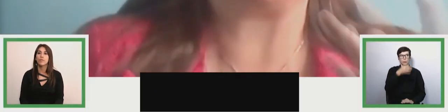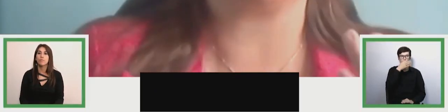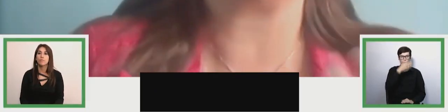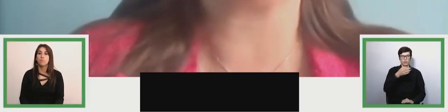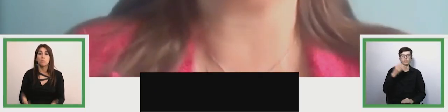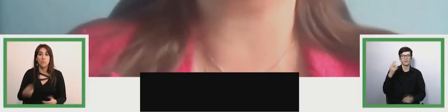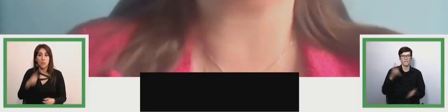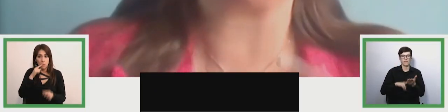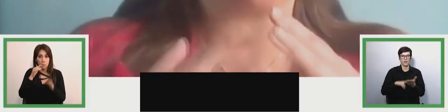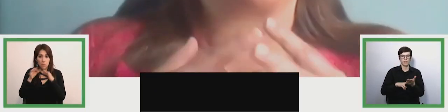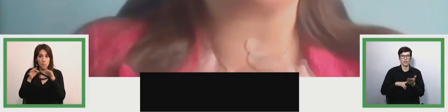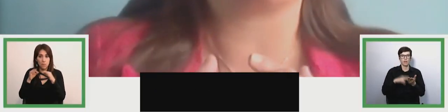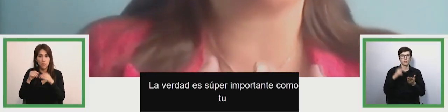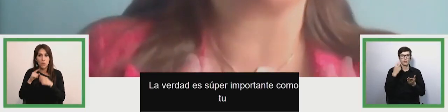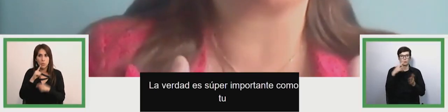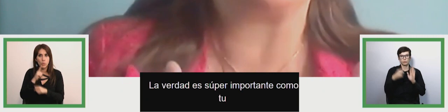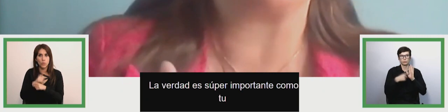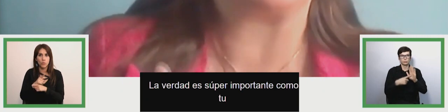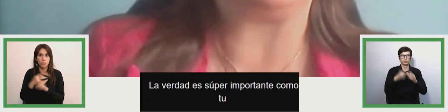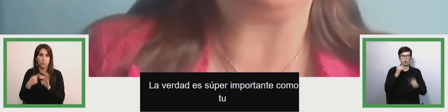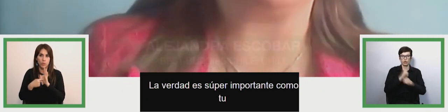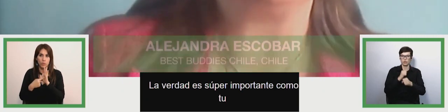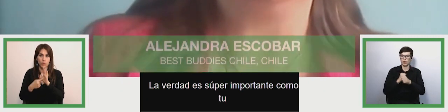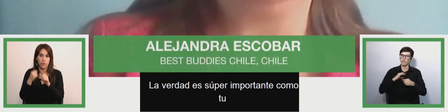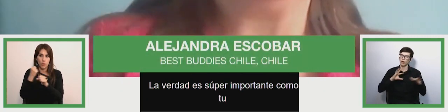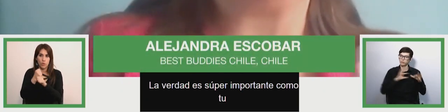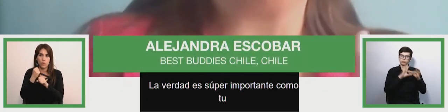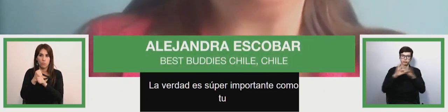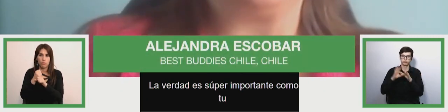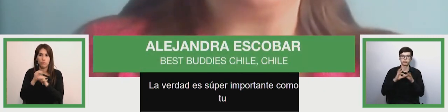Muchas gracias, Rodrigo, por tu presentación.